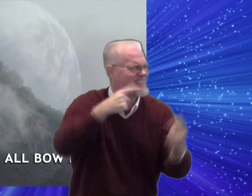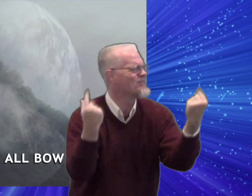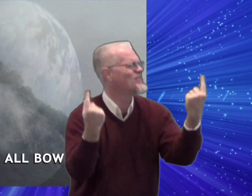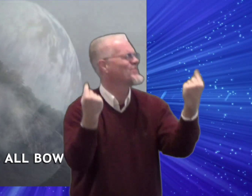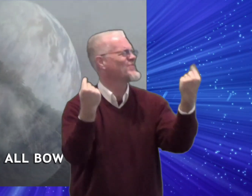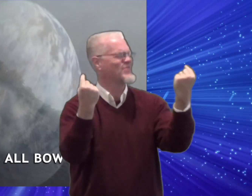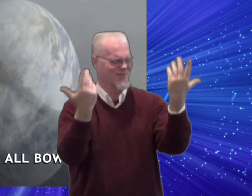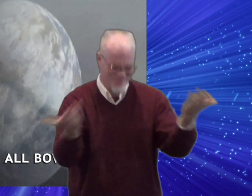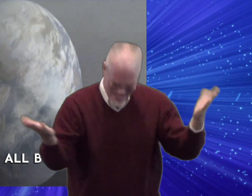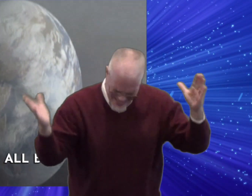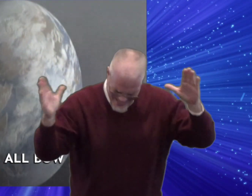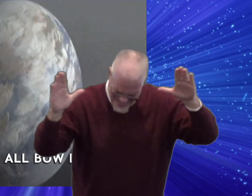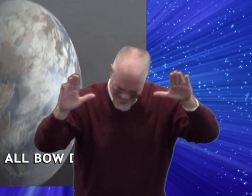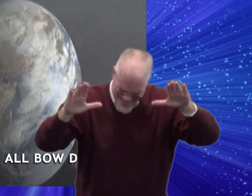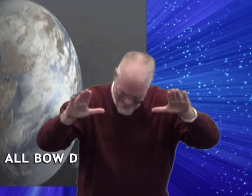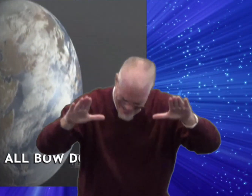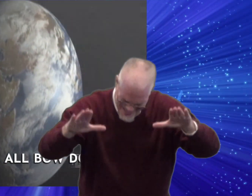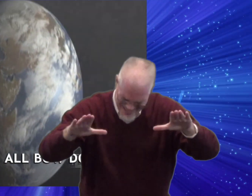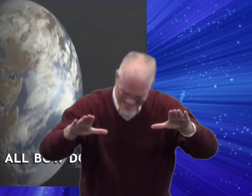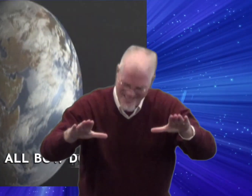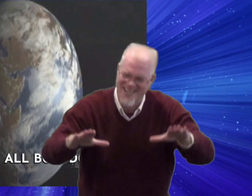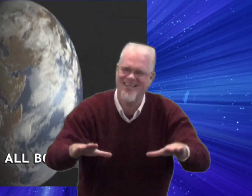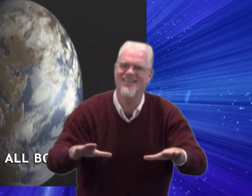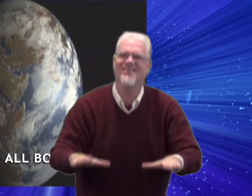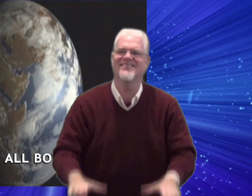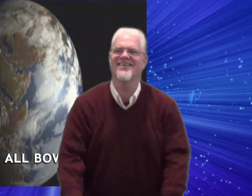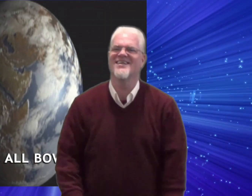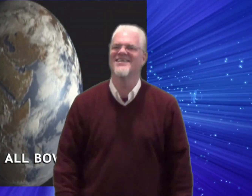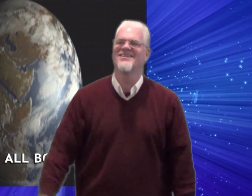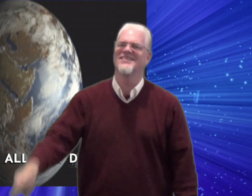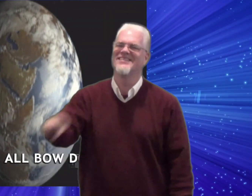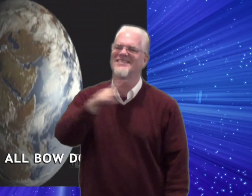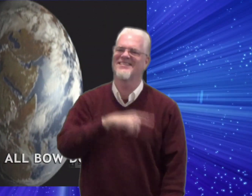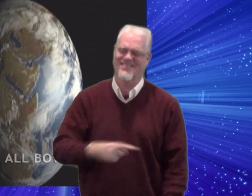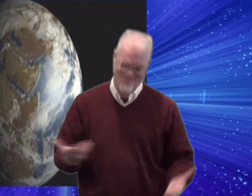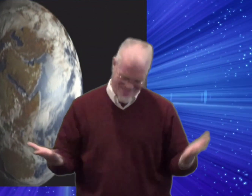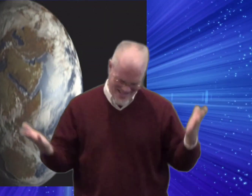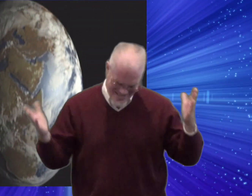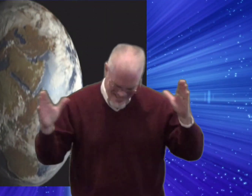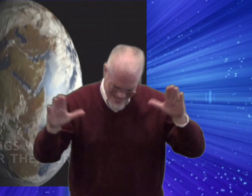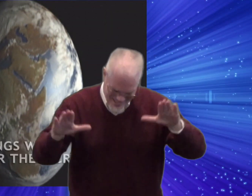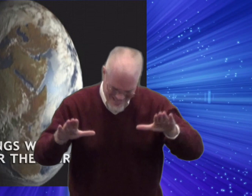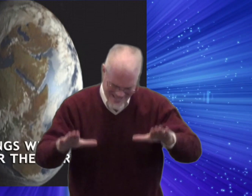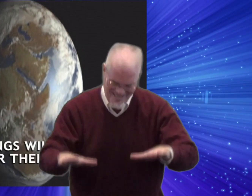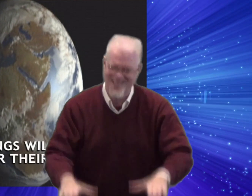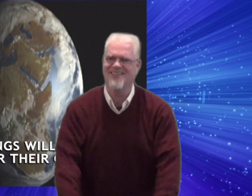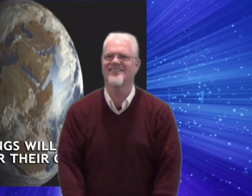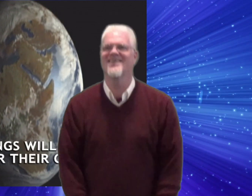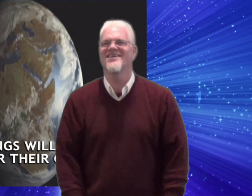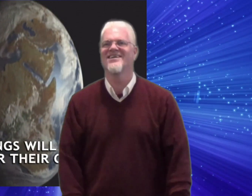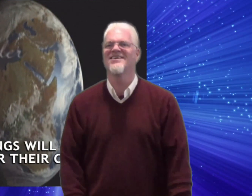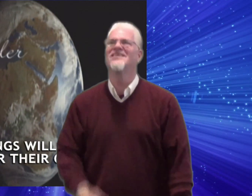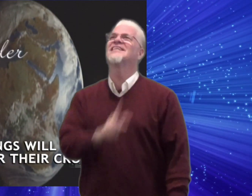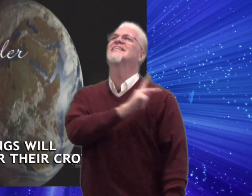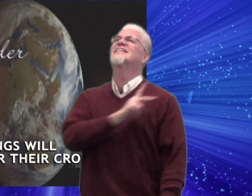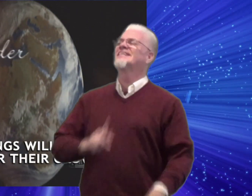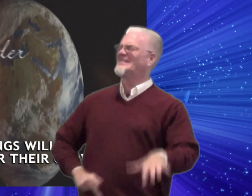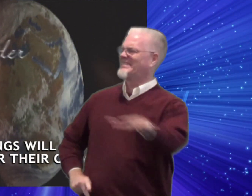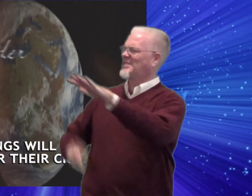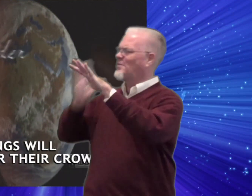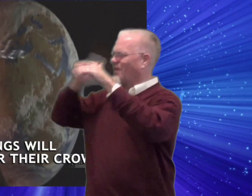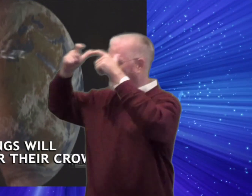all bow down down And kings will